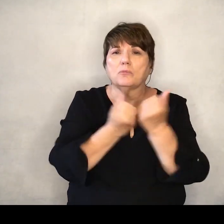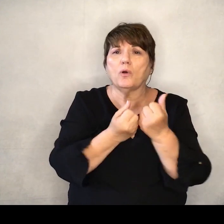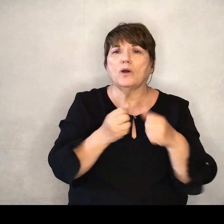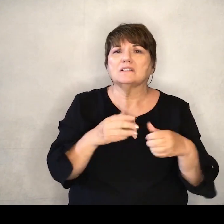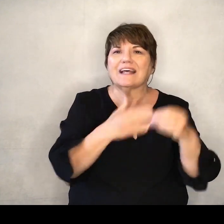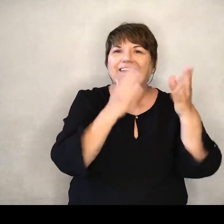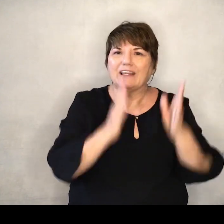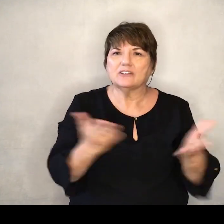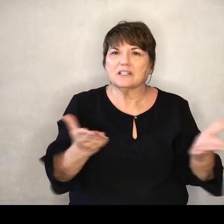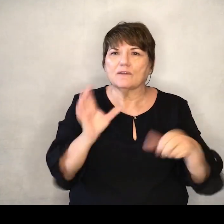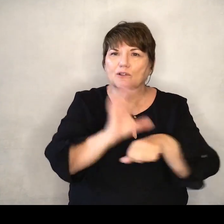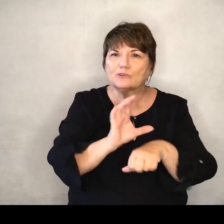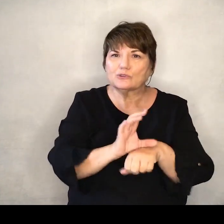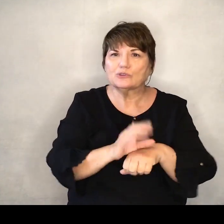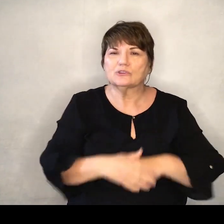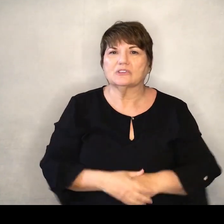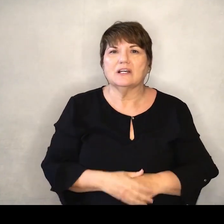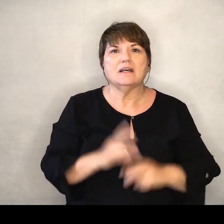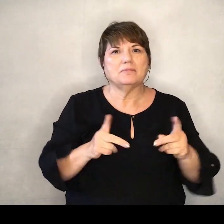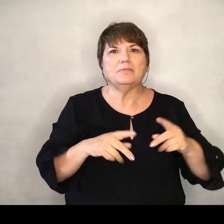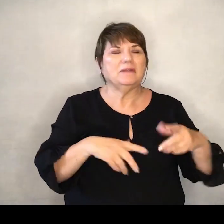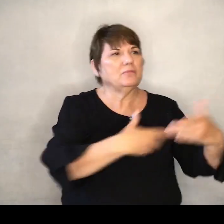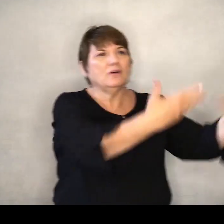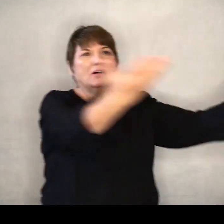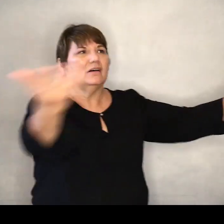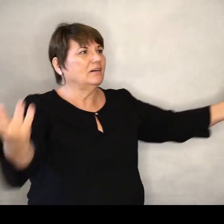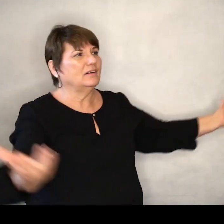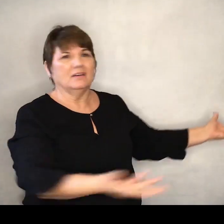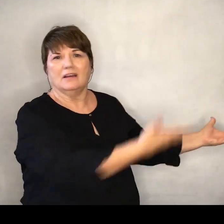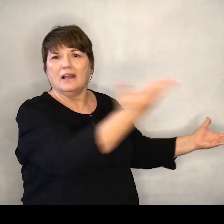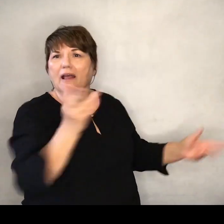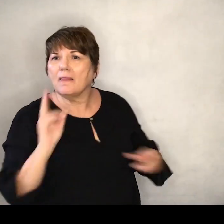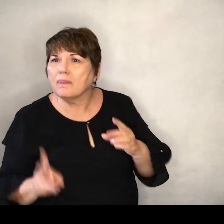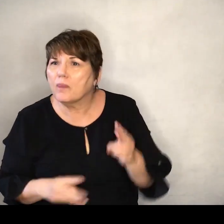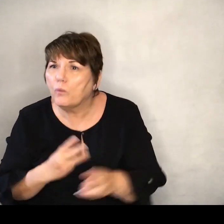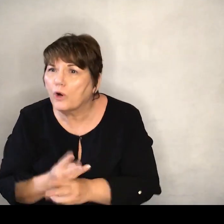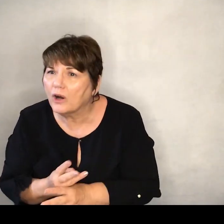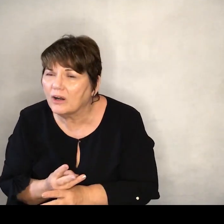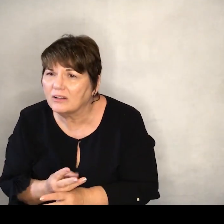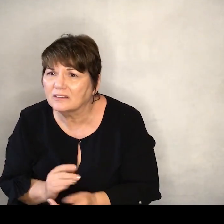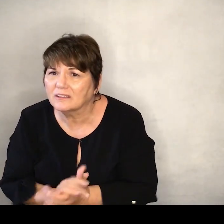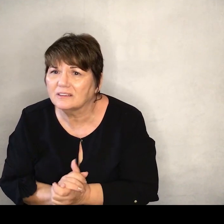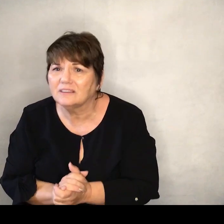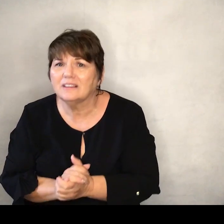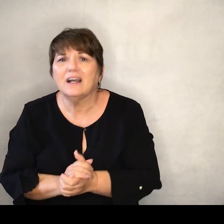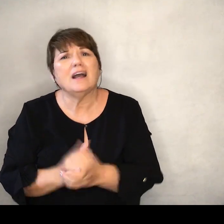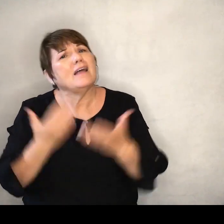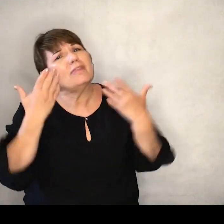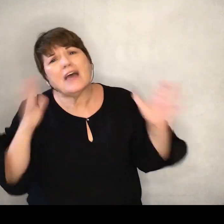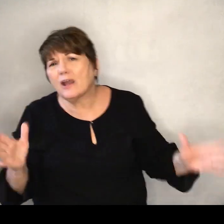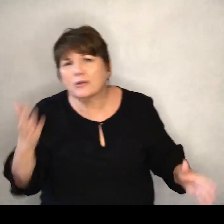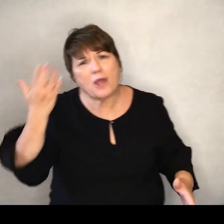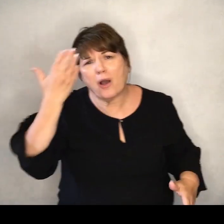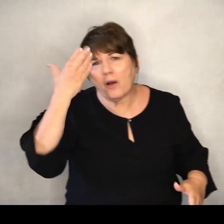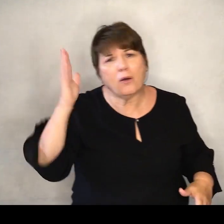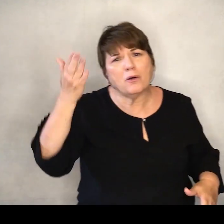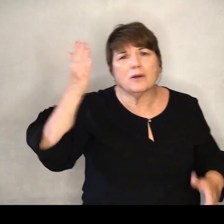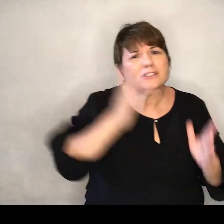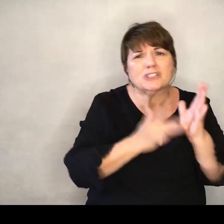Because there are people out there that don't know who Jesus is.